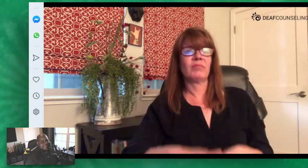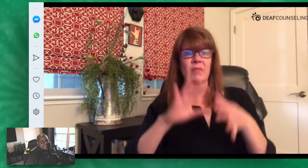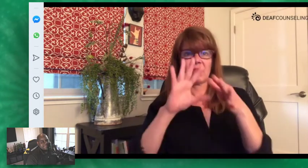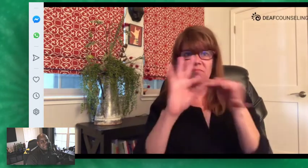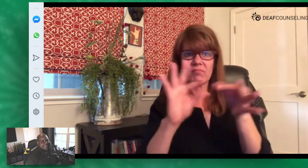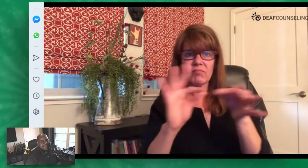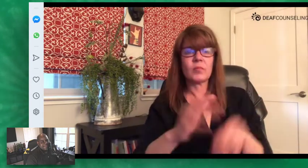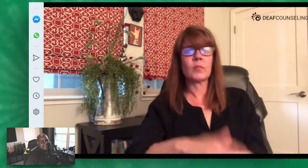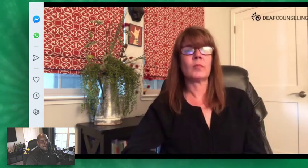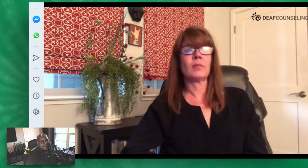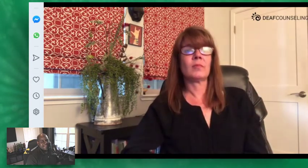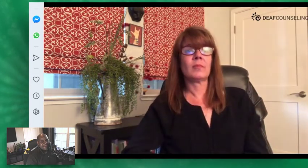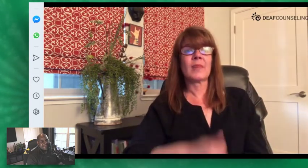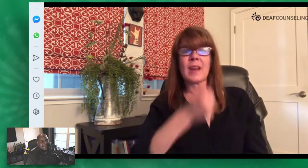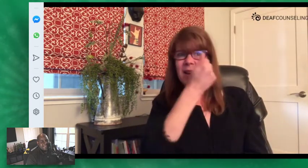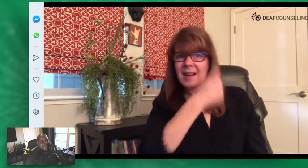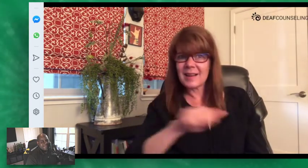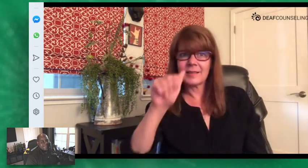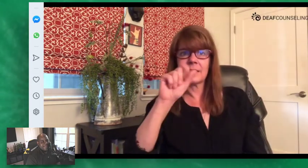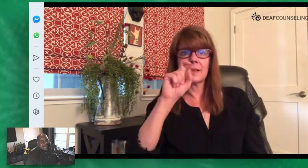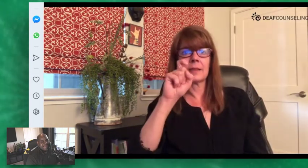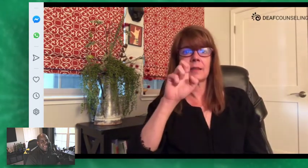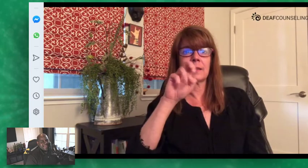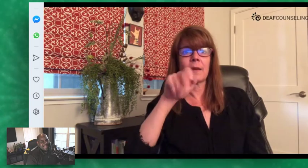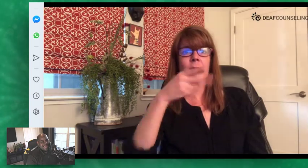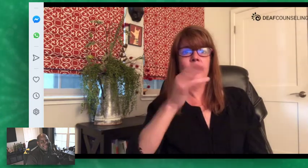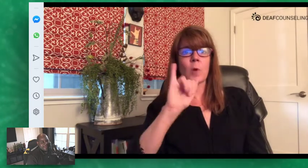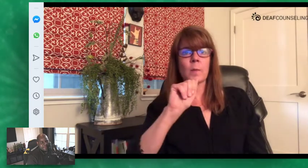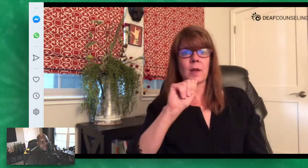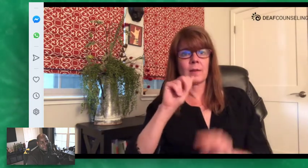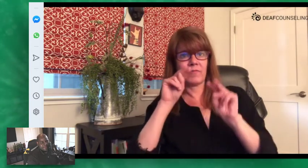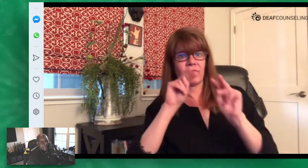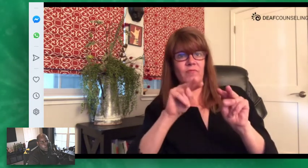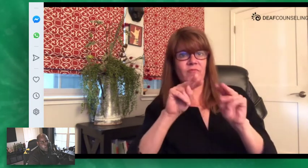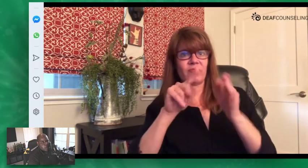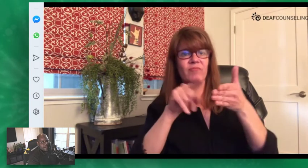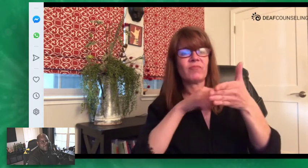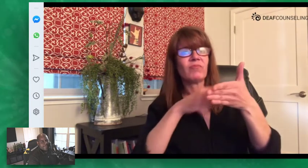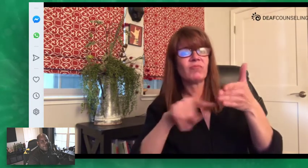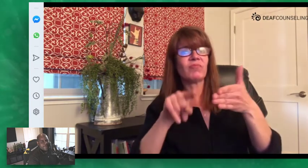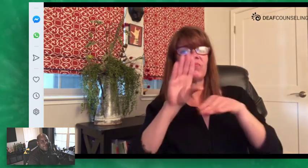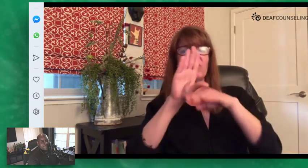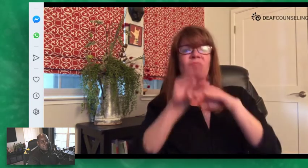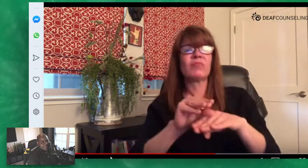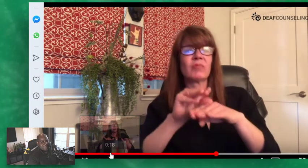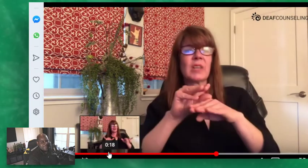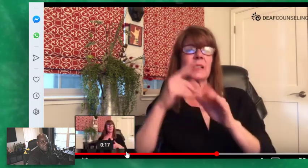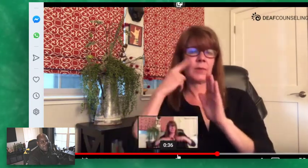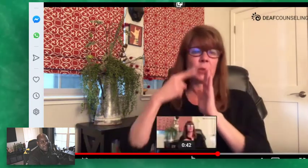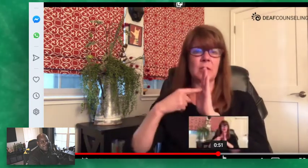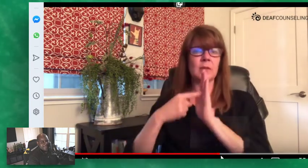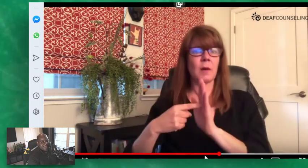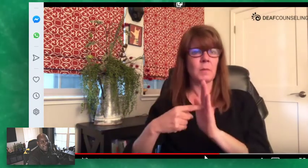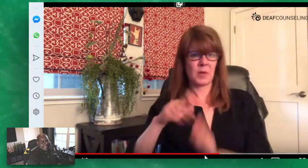sentences anything zeno whoa I gotta see that again